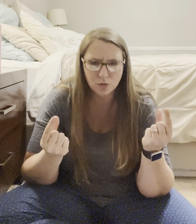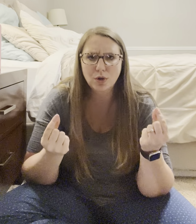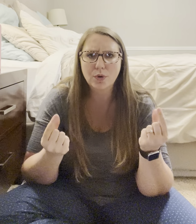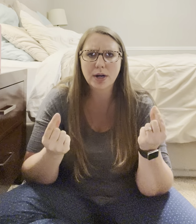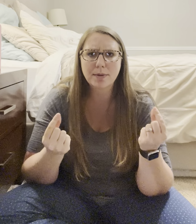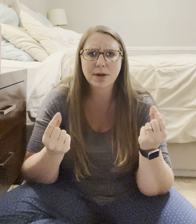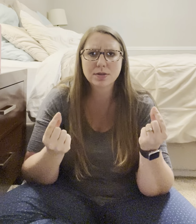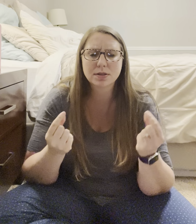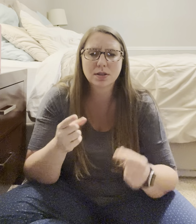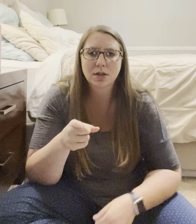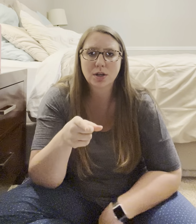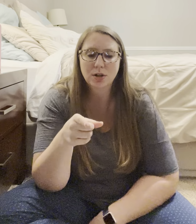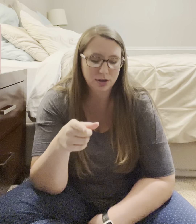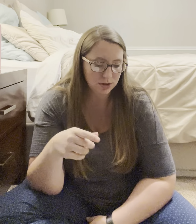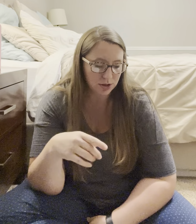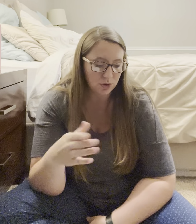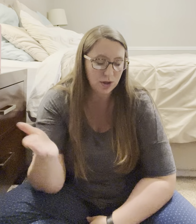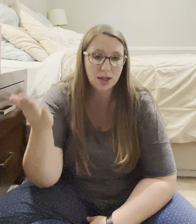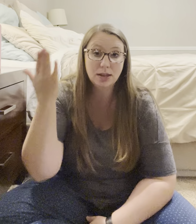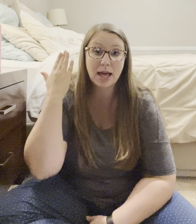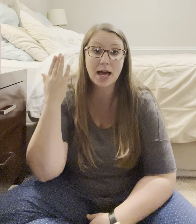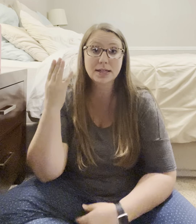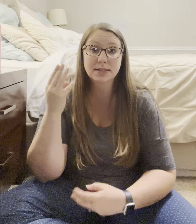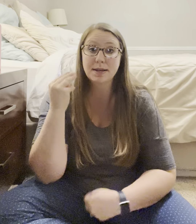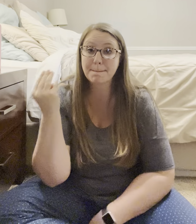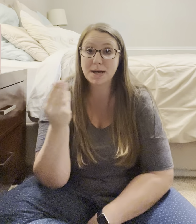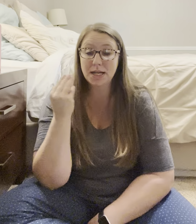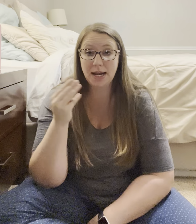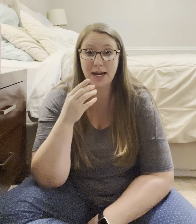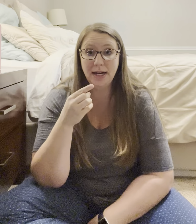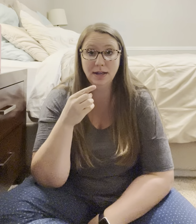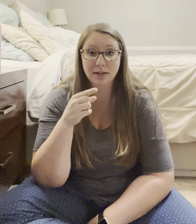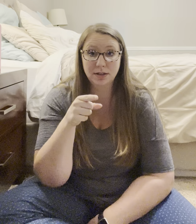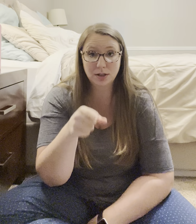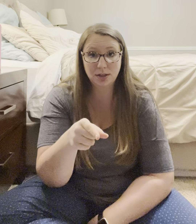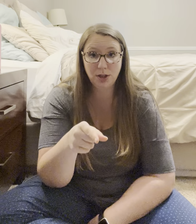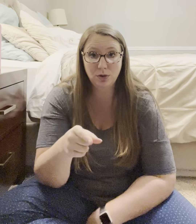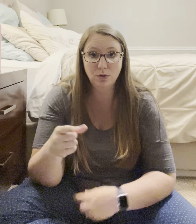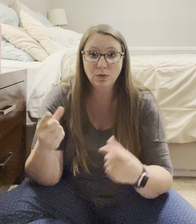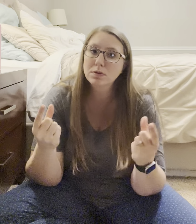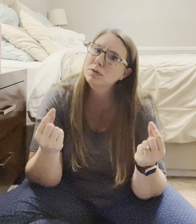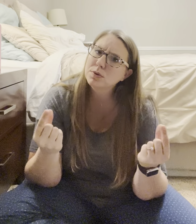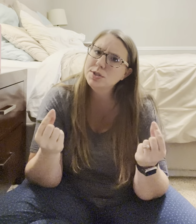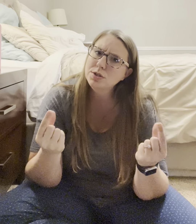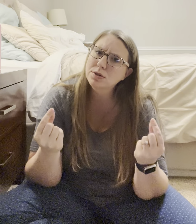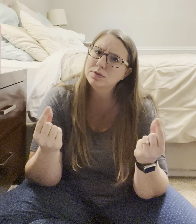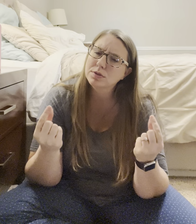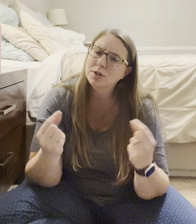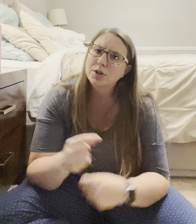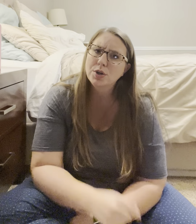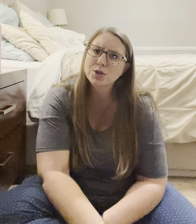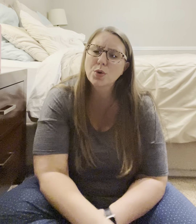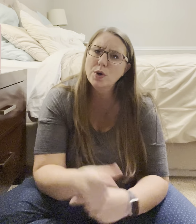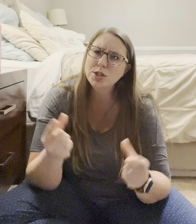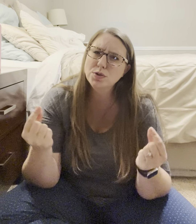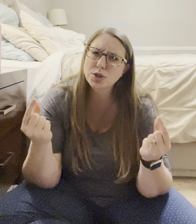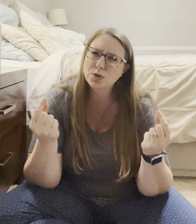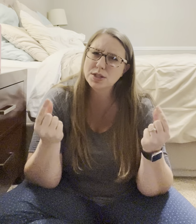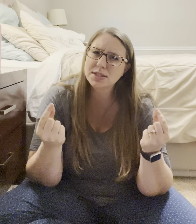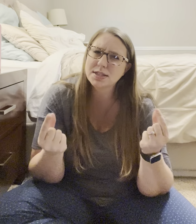Lowered eyebrows. So, last Monday. You. What'd you do? So, what'd you do? This is